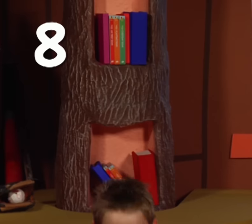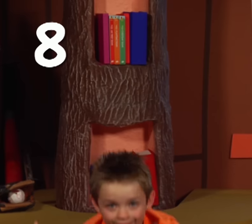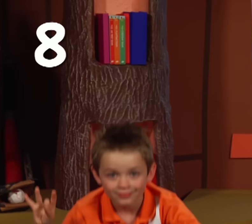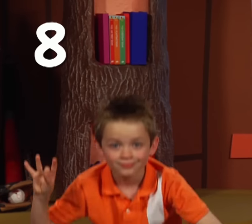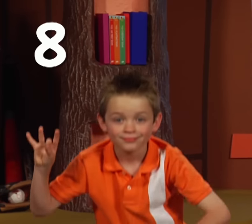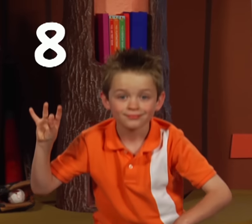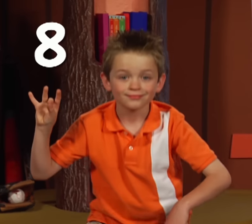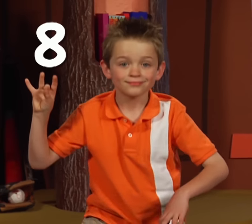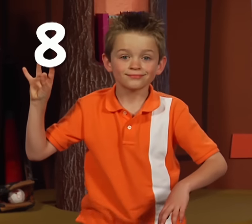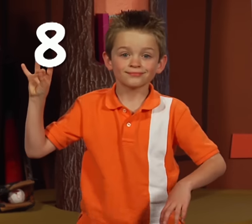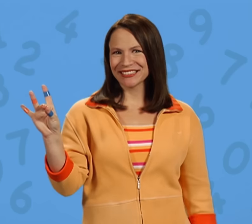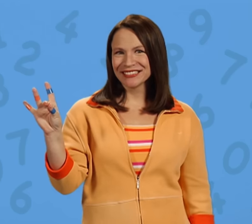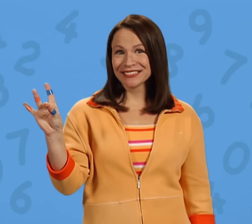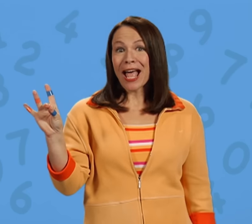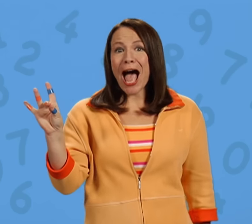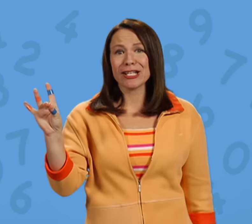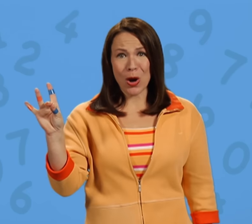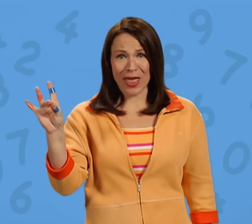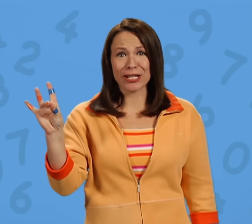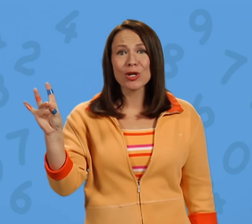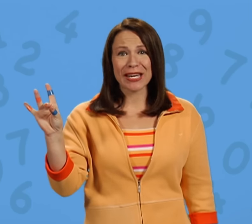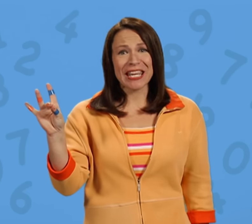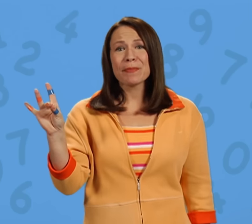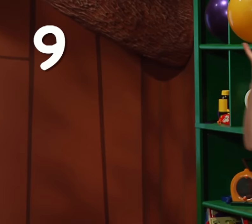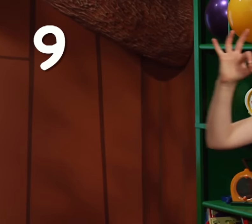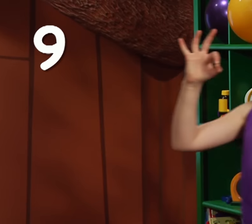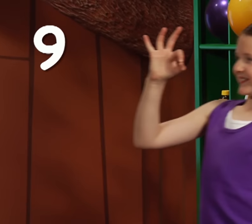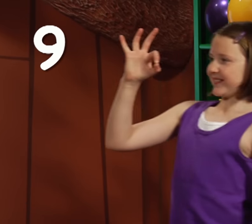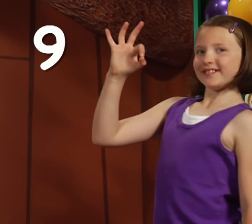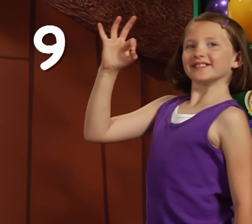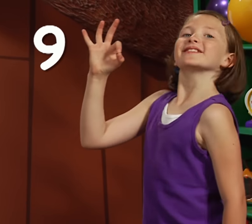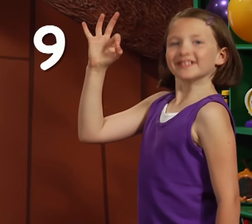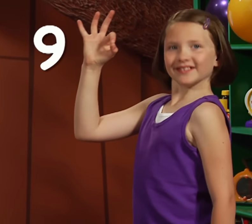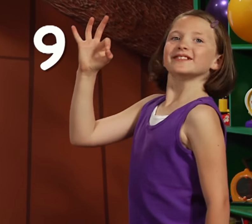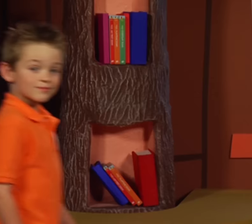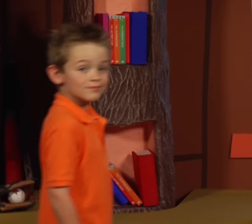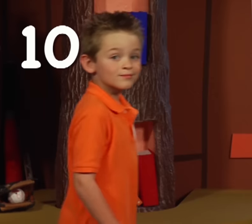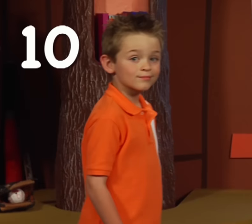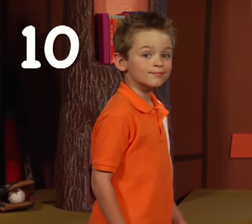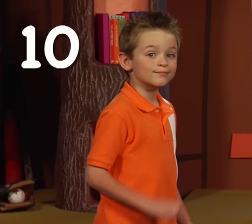eight, I know that you can keep them straight Nine, ten,